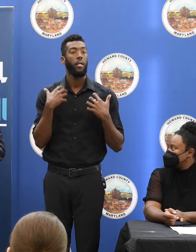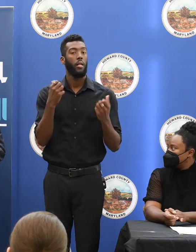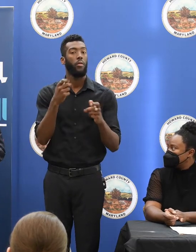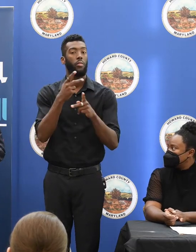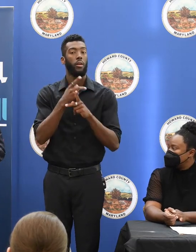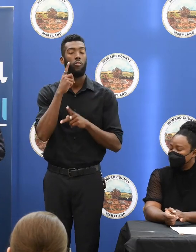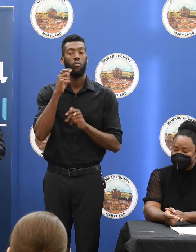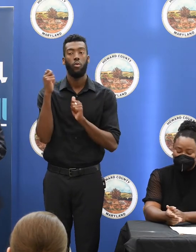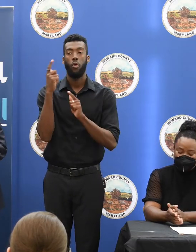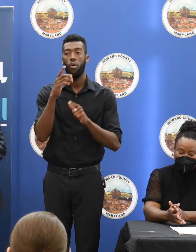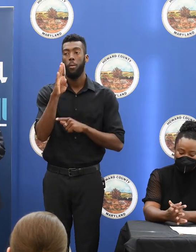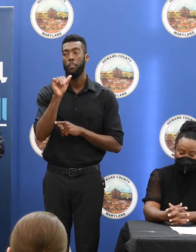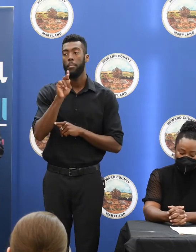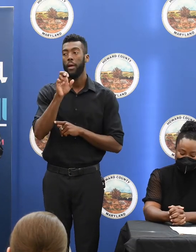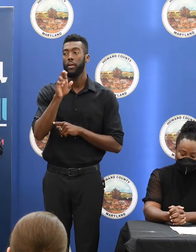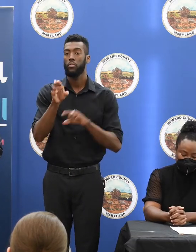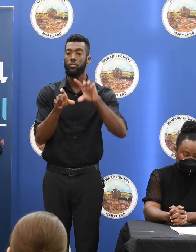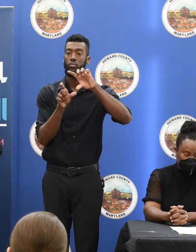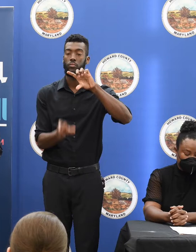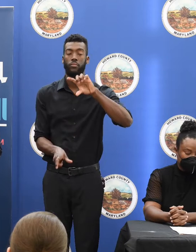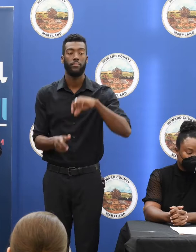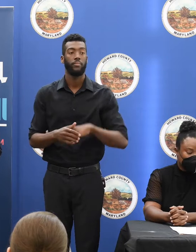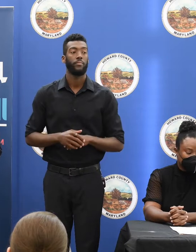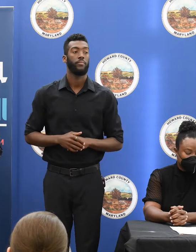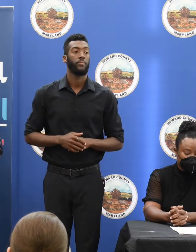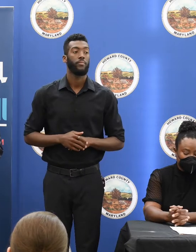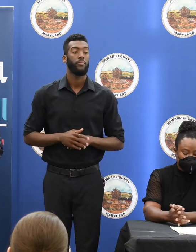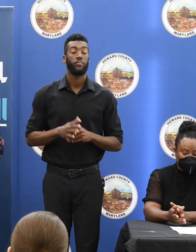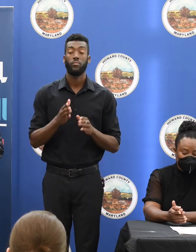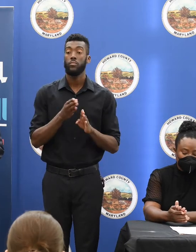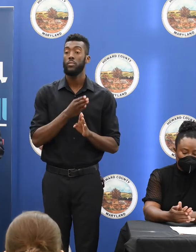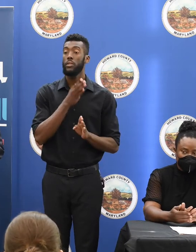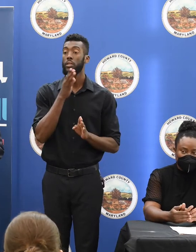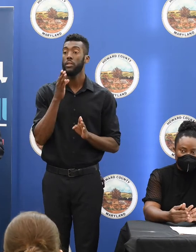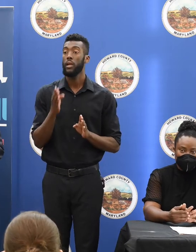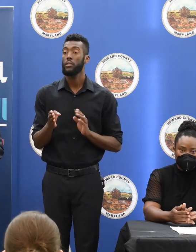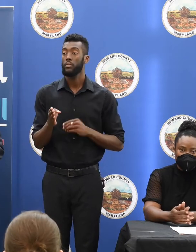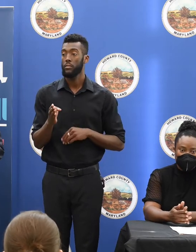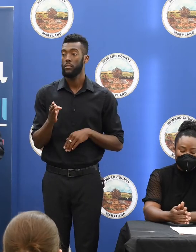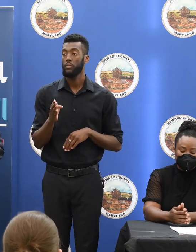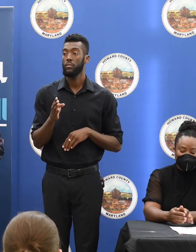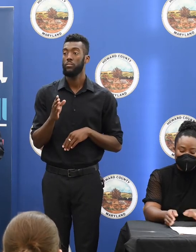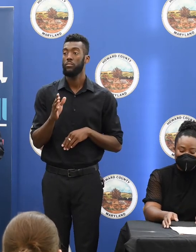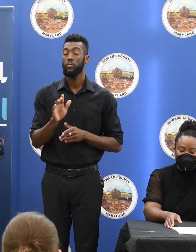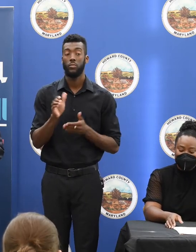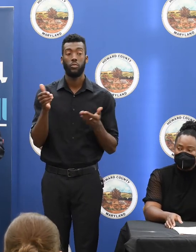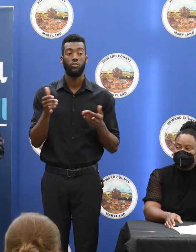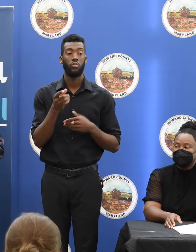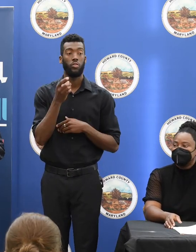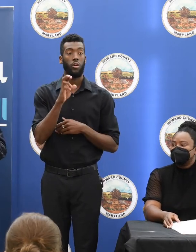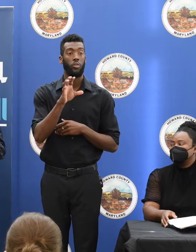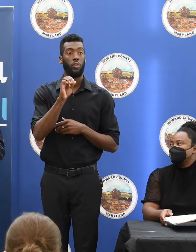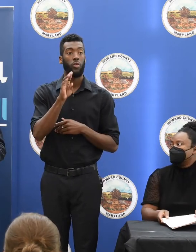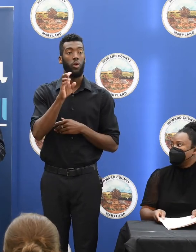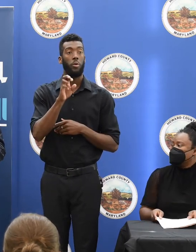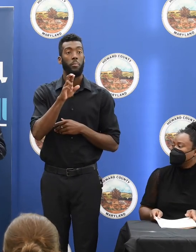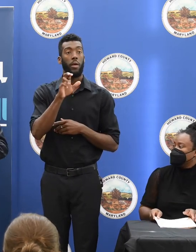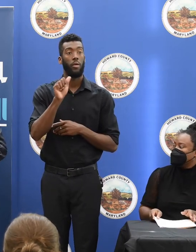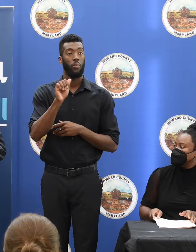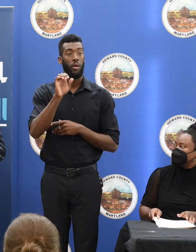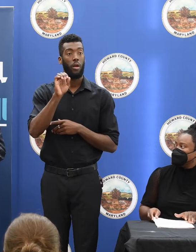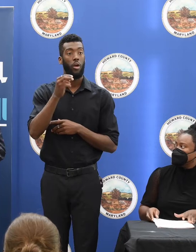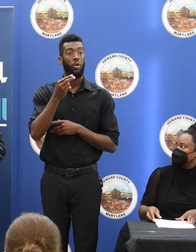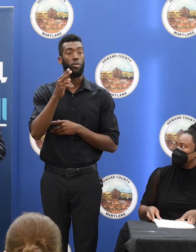do that. Next, I'm going to introduce Dr. Ibera Onokawa, who's got a tremendous